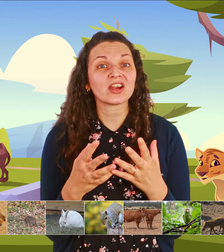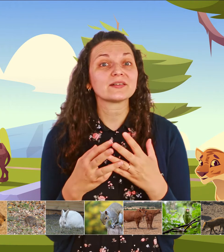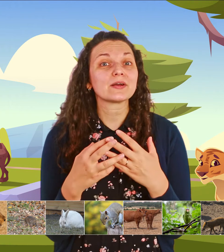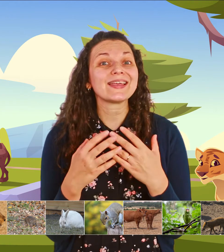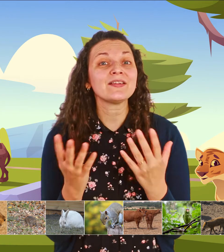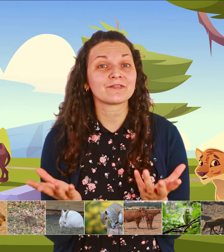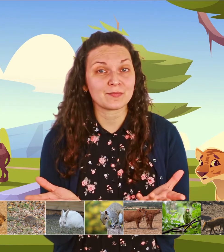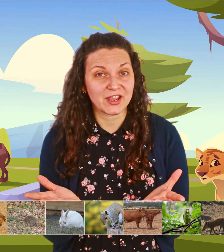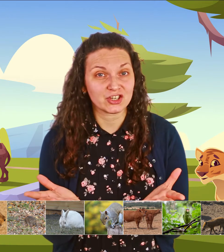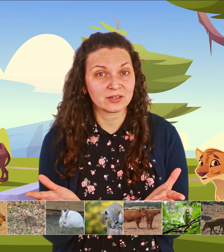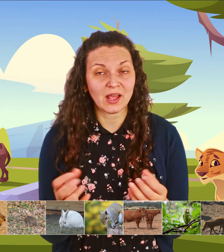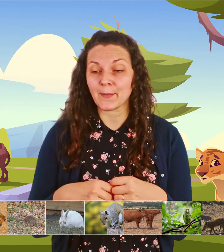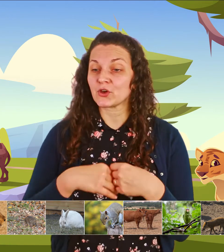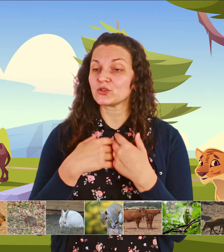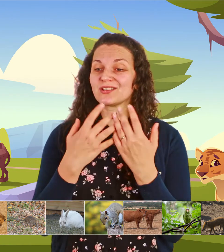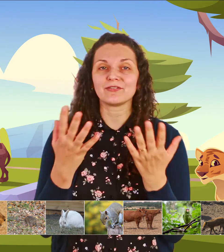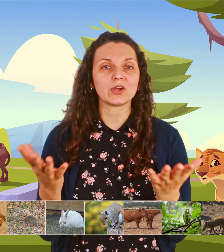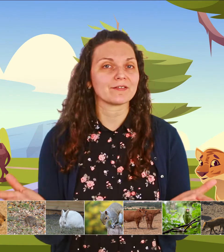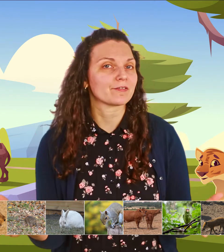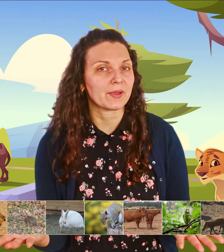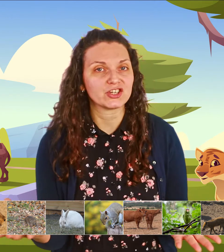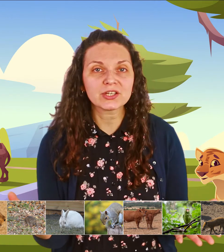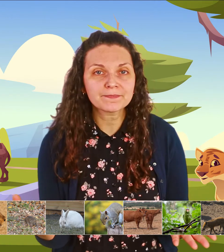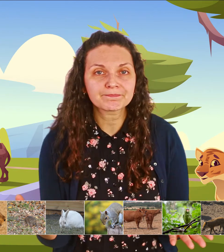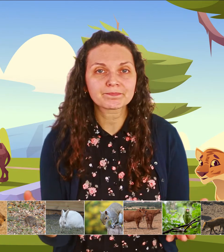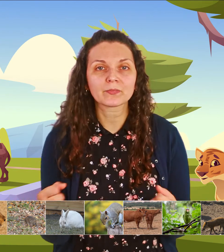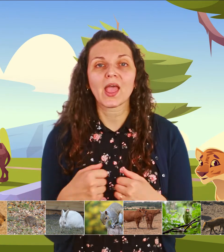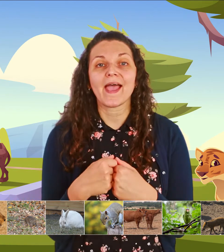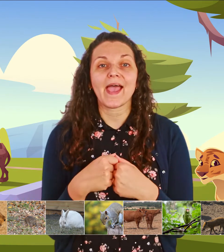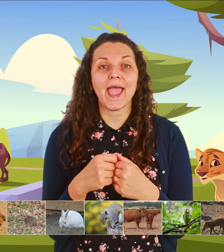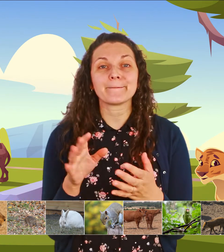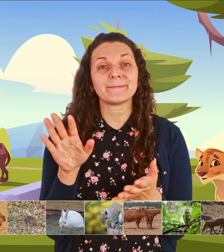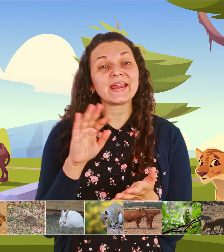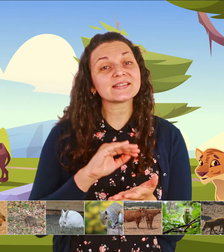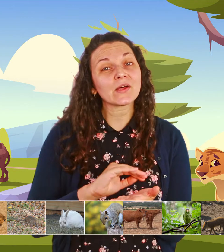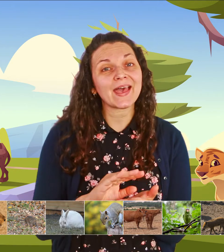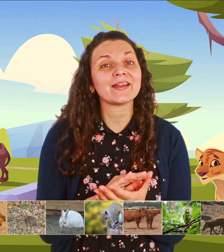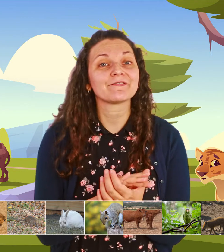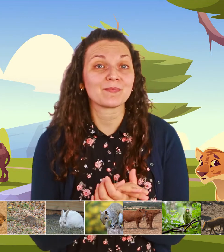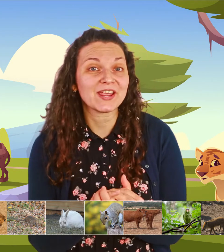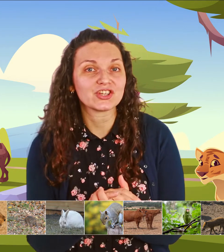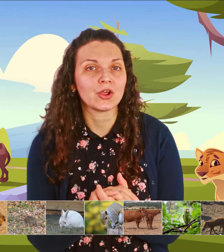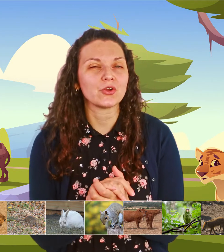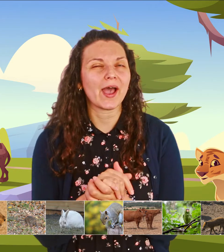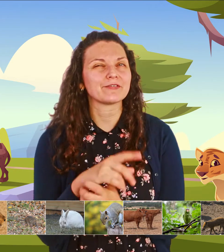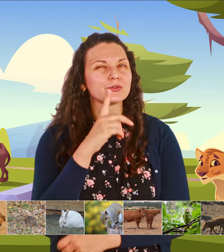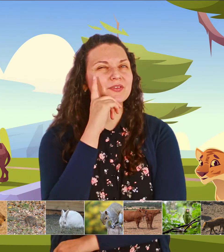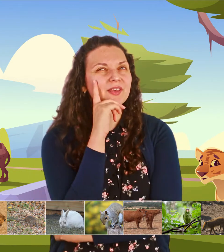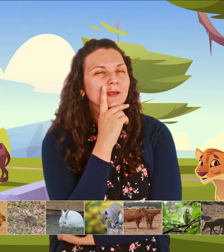information i'm going to give you information and based on that information you have to think